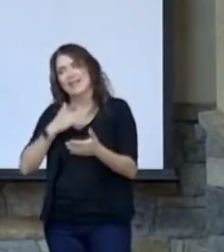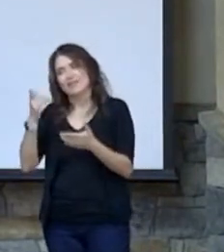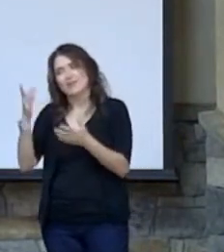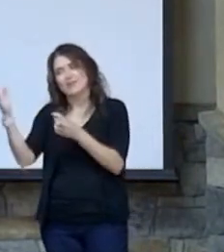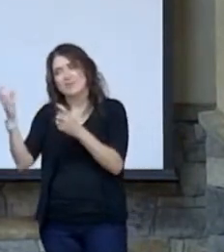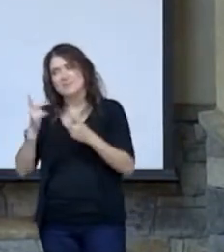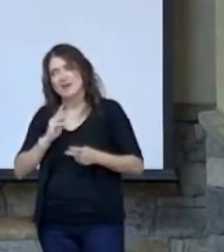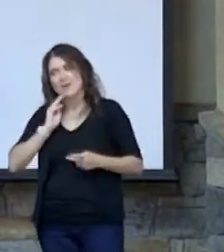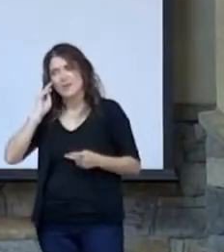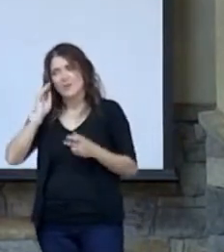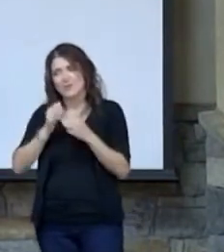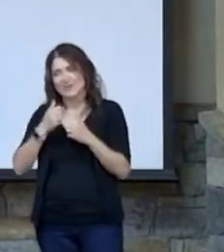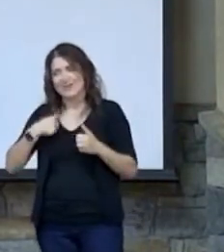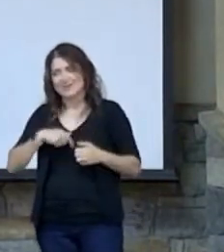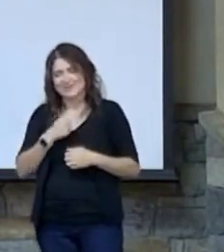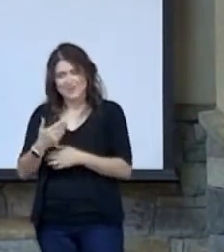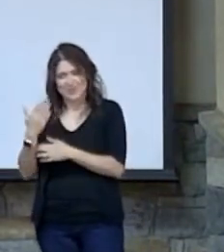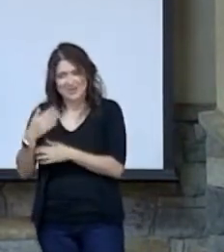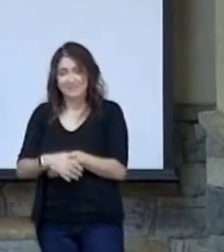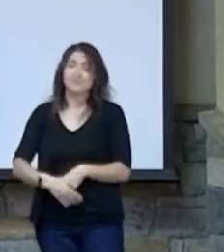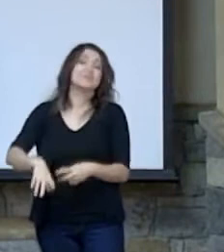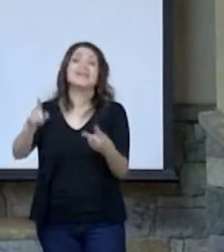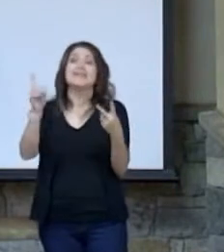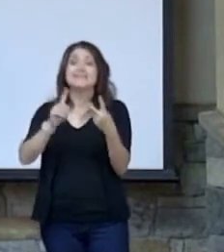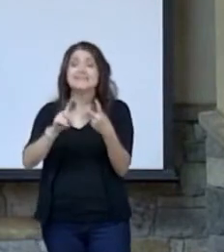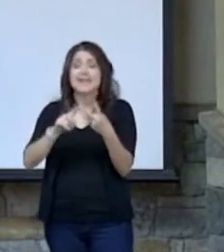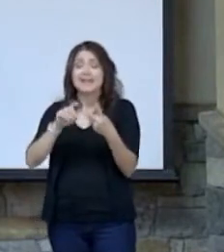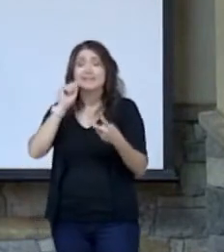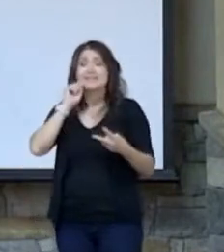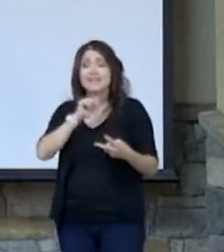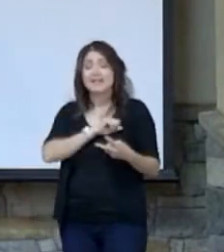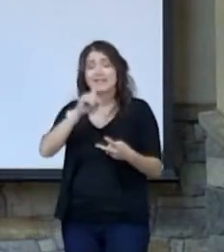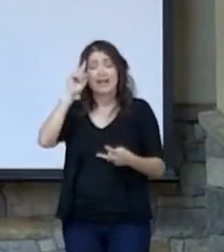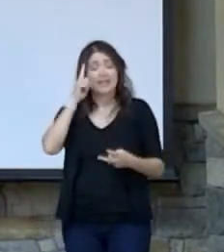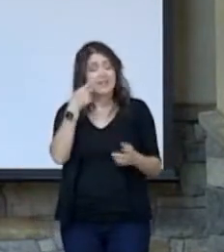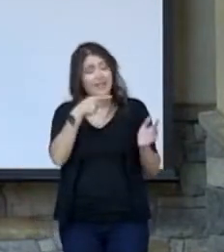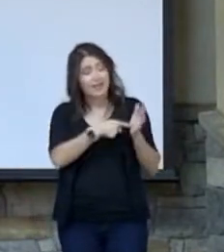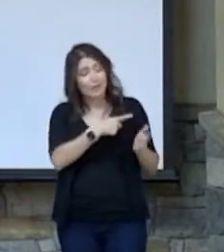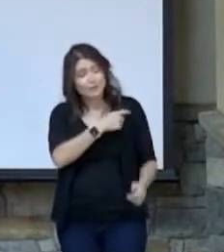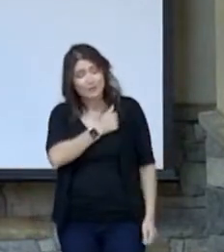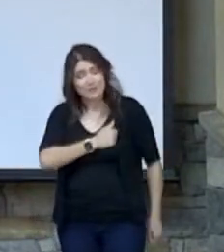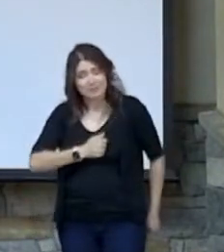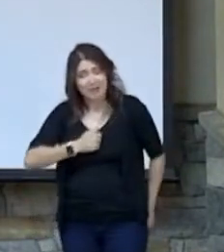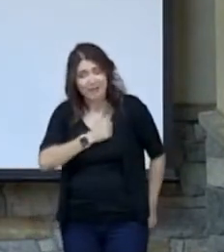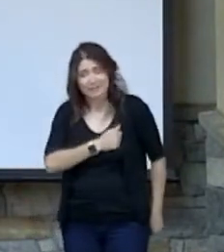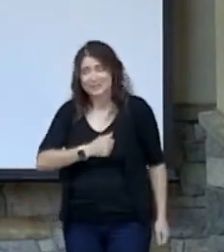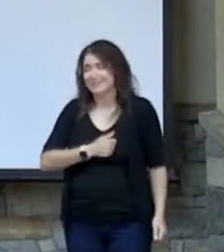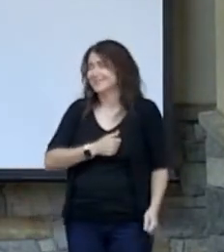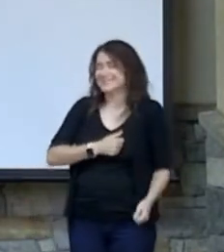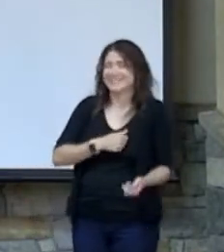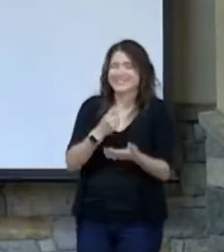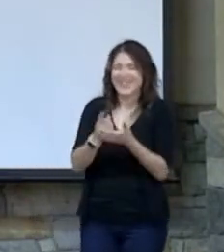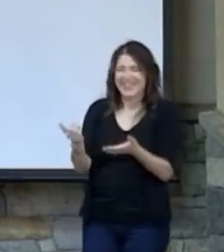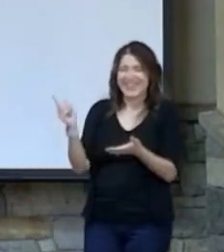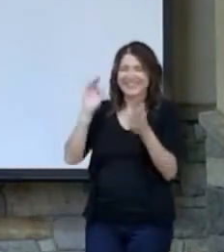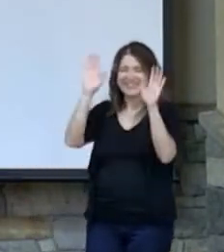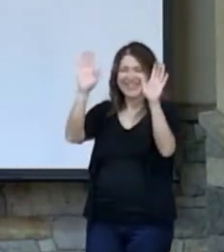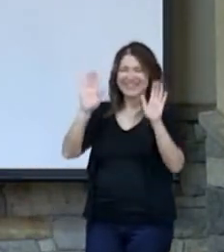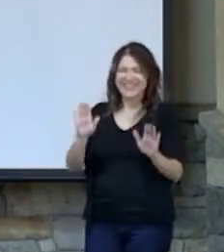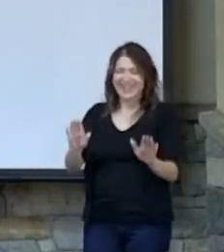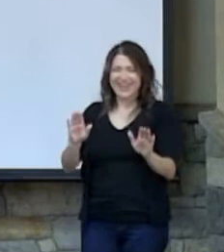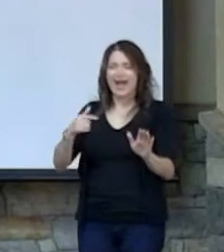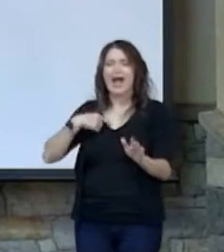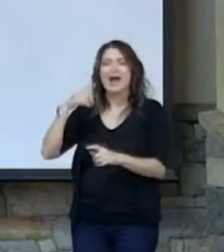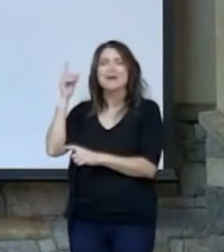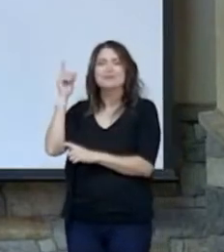home here with us this morning. Second thing, Sandy, I think I owe you an apology. So last Sunday, if you were with us, I preached from an Old